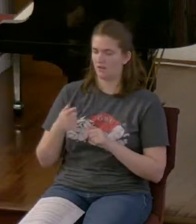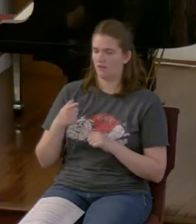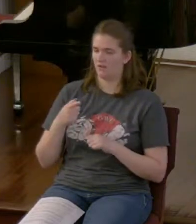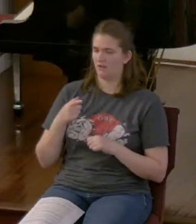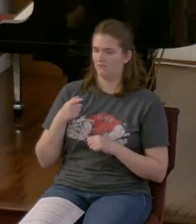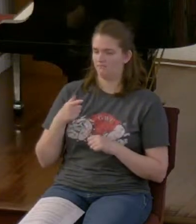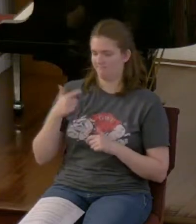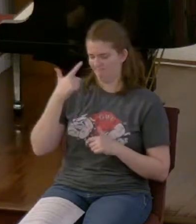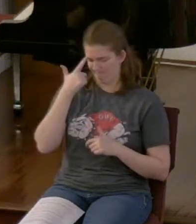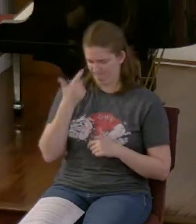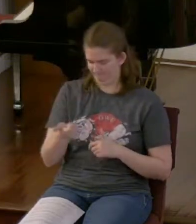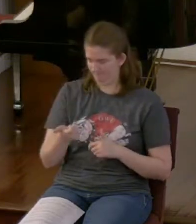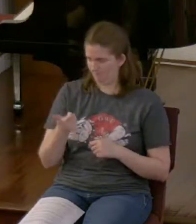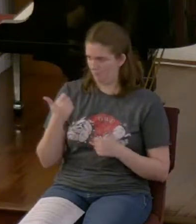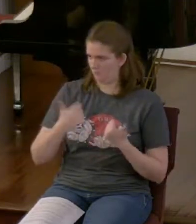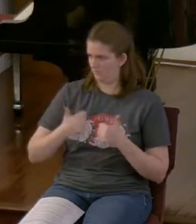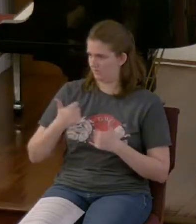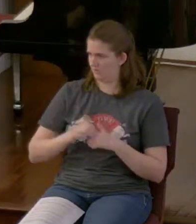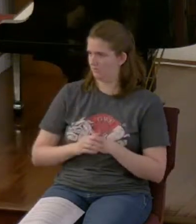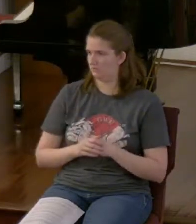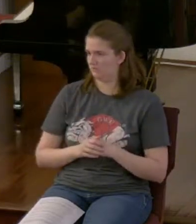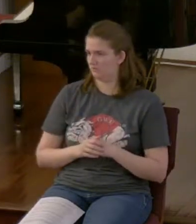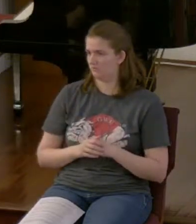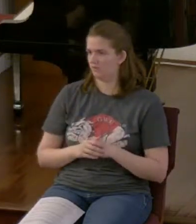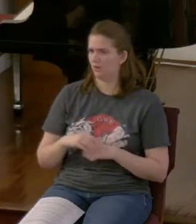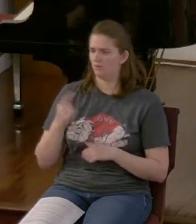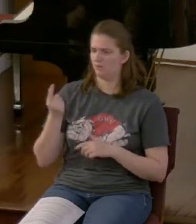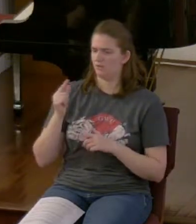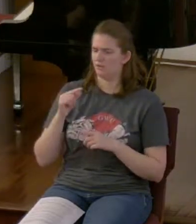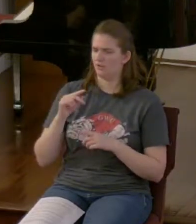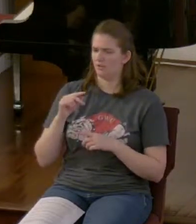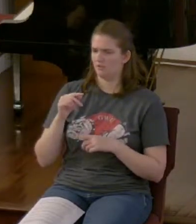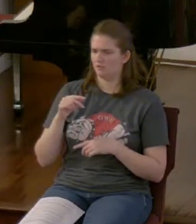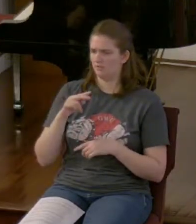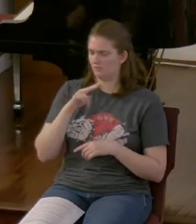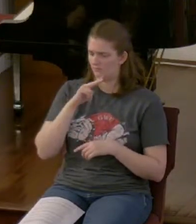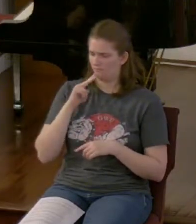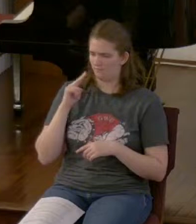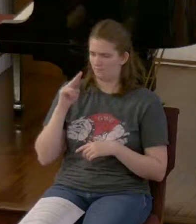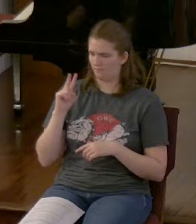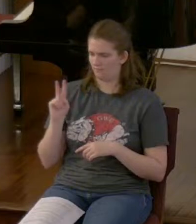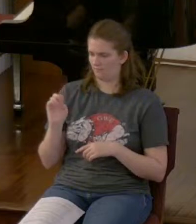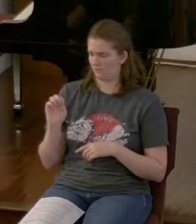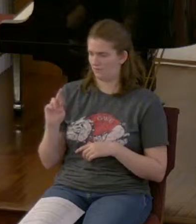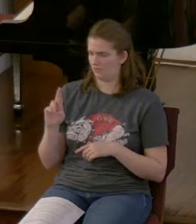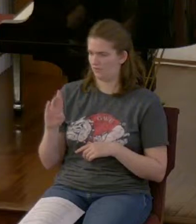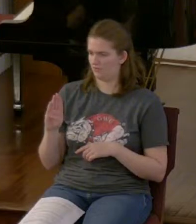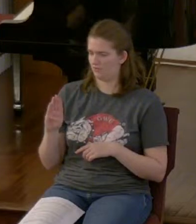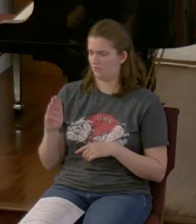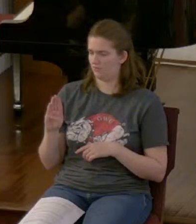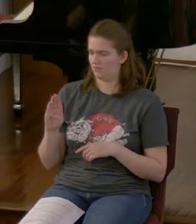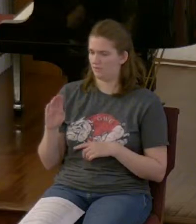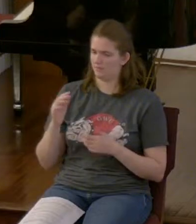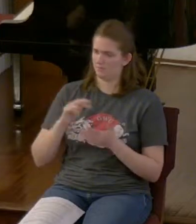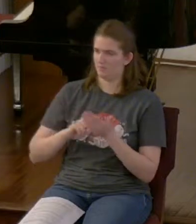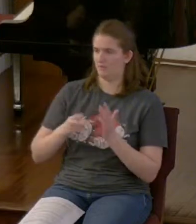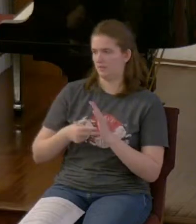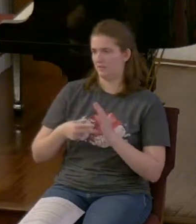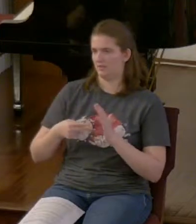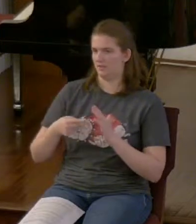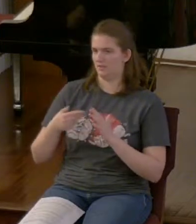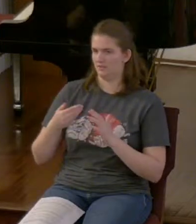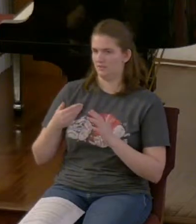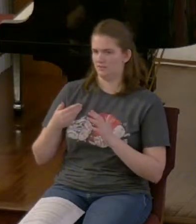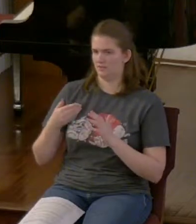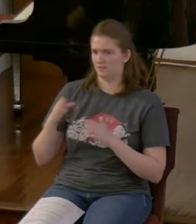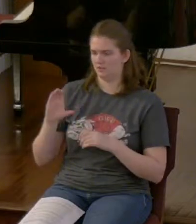is a word a verb that means to cut off or to cut and